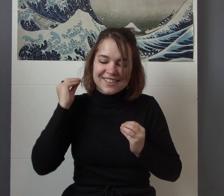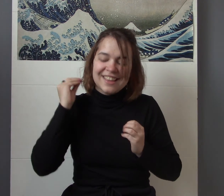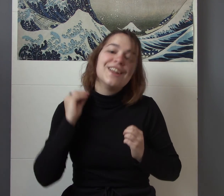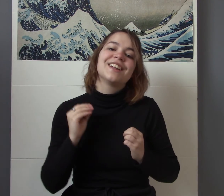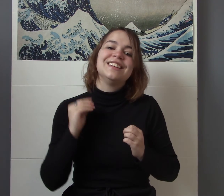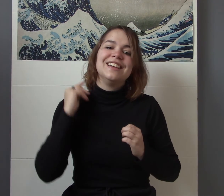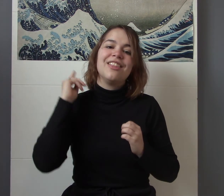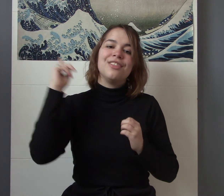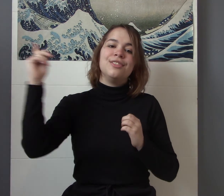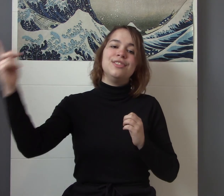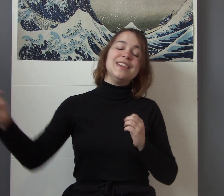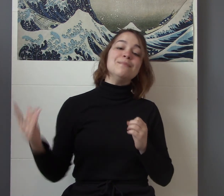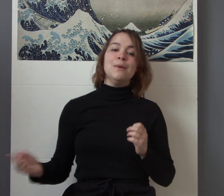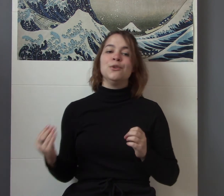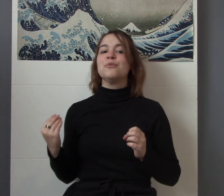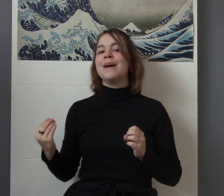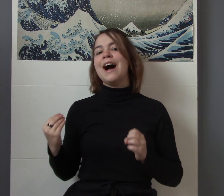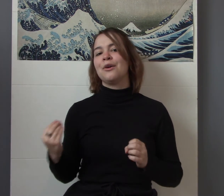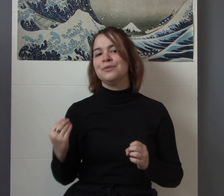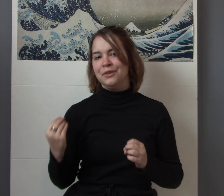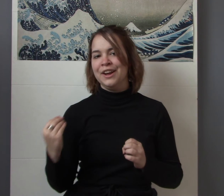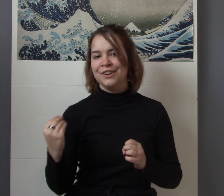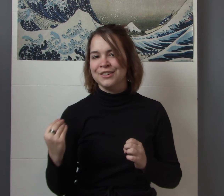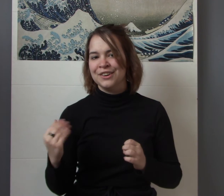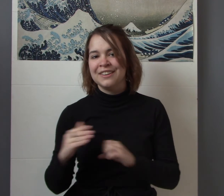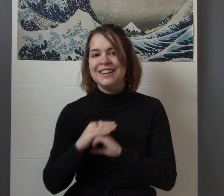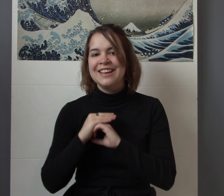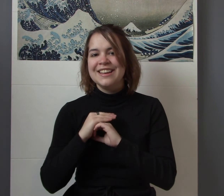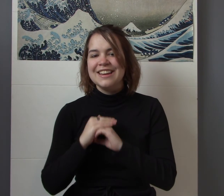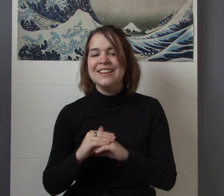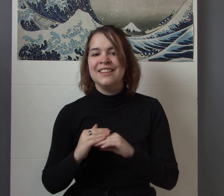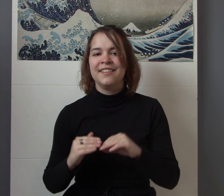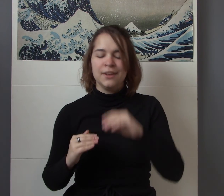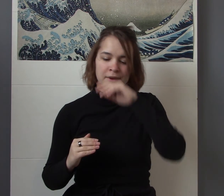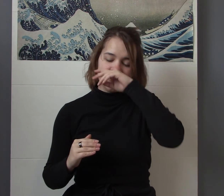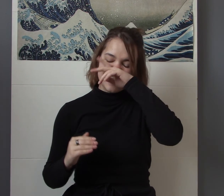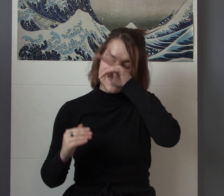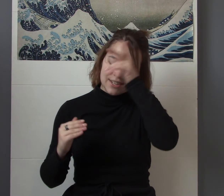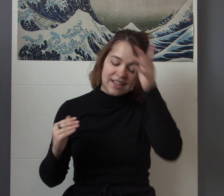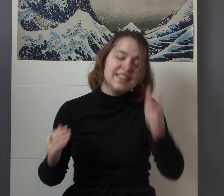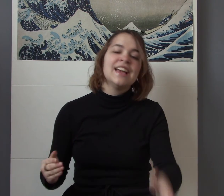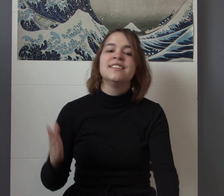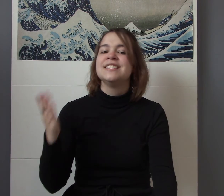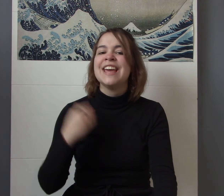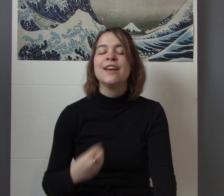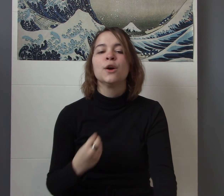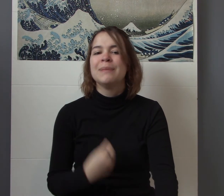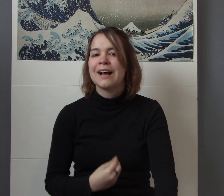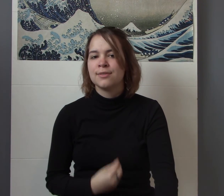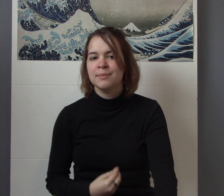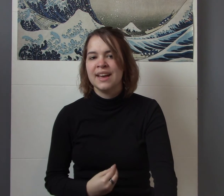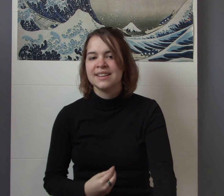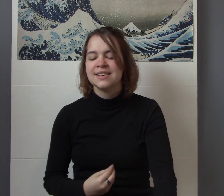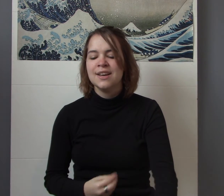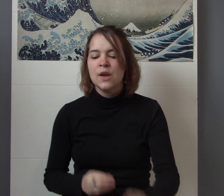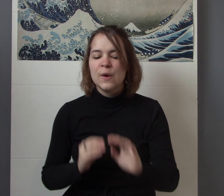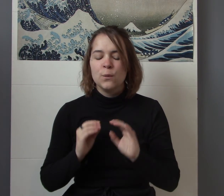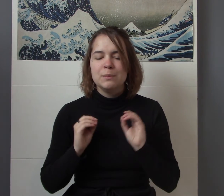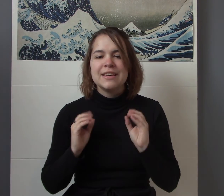canonically the most powerful character in the series and again to take her back from that would be